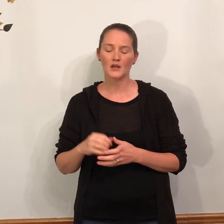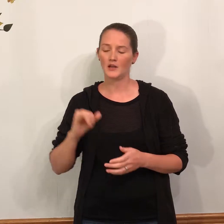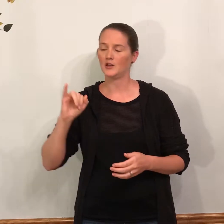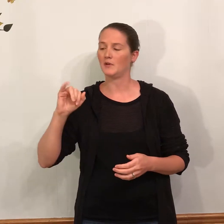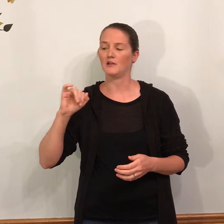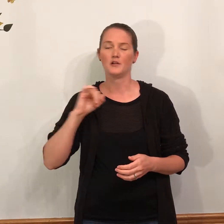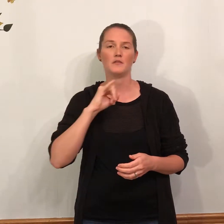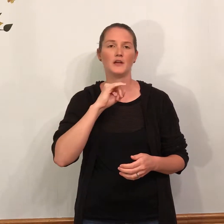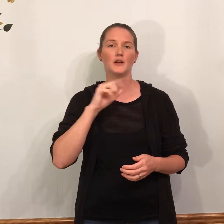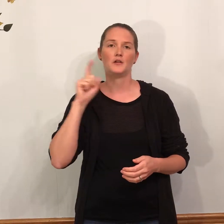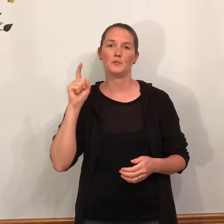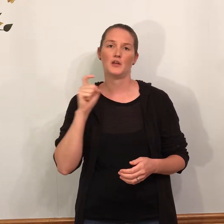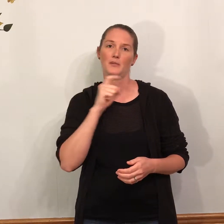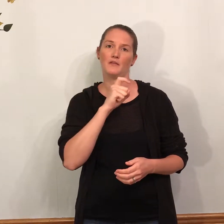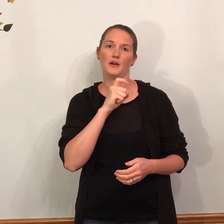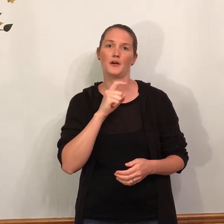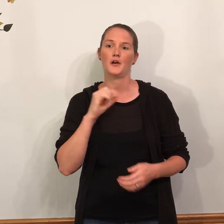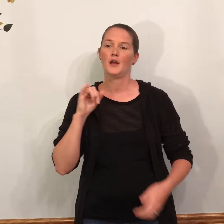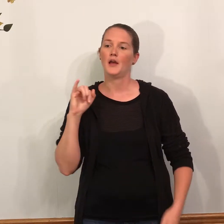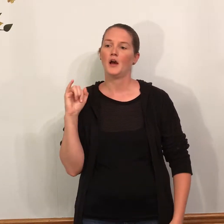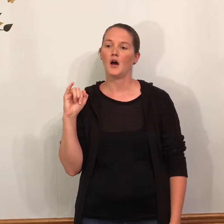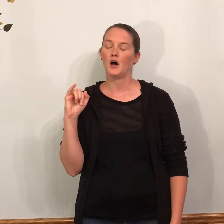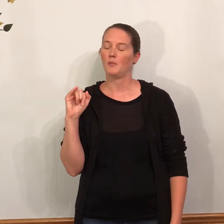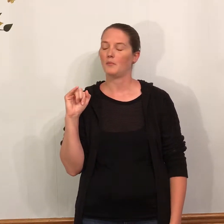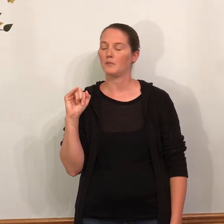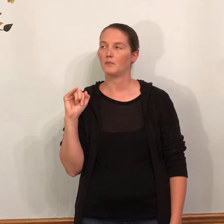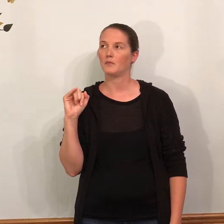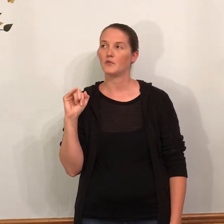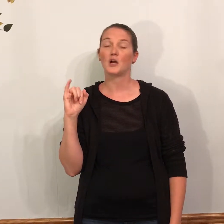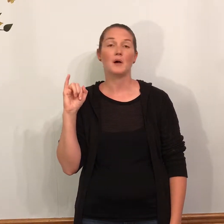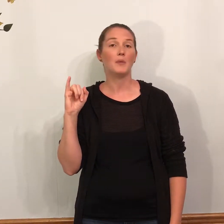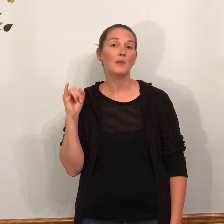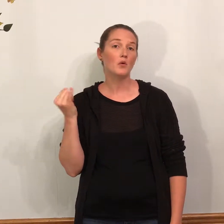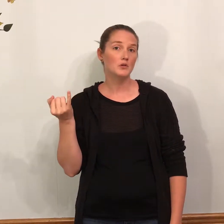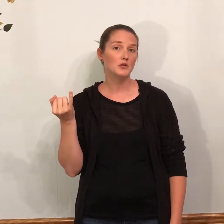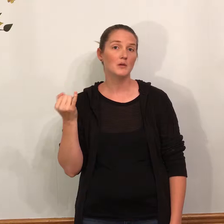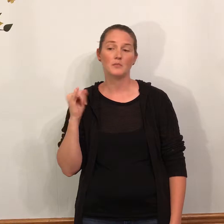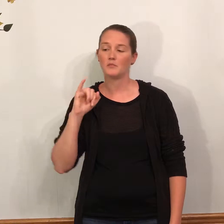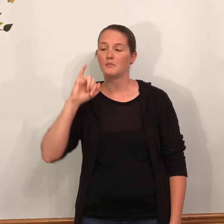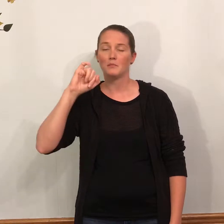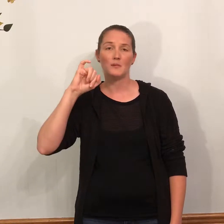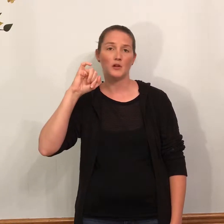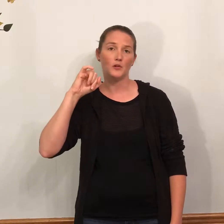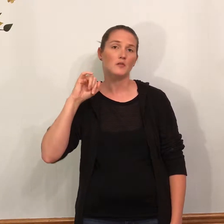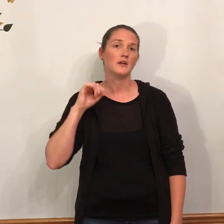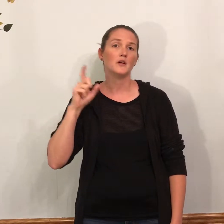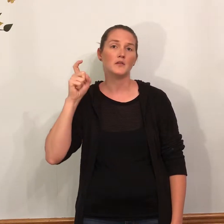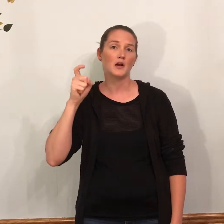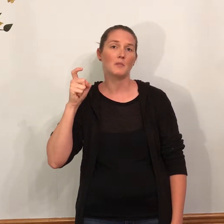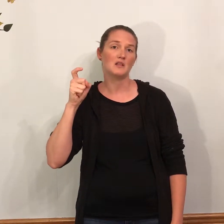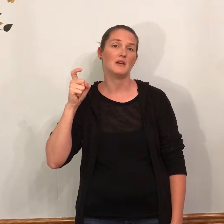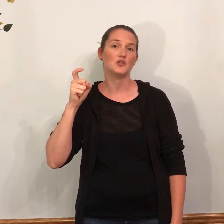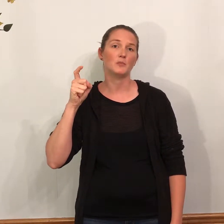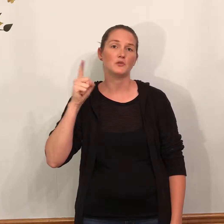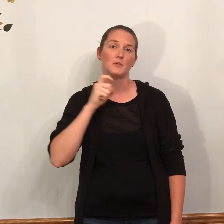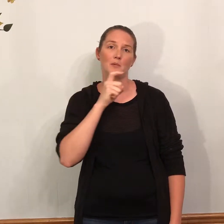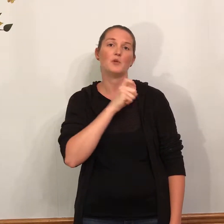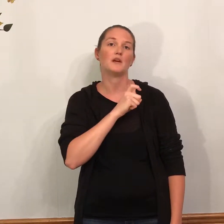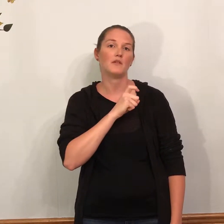You can be your little finger, be your big finger. Talking about popcorn shrimp, maybe your little finger. You're talking about the big jumbo shrimp, maybe your big